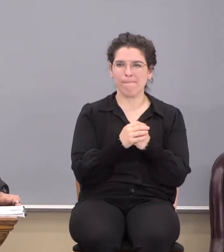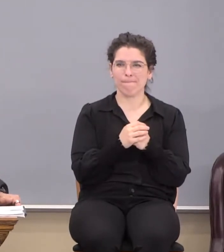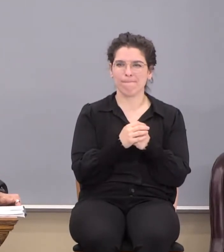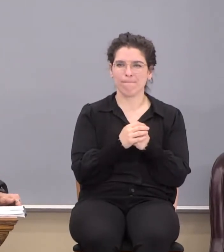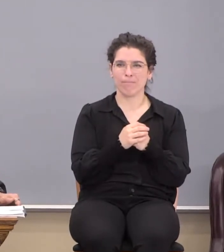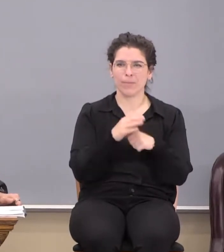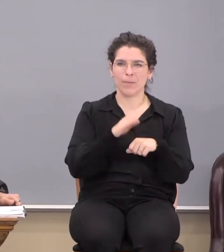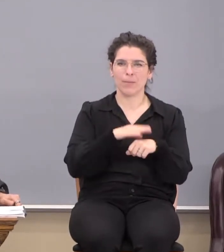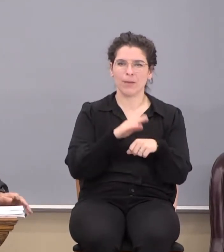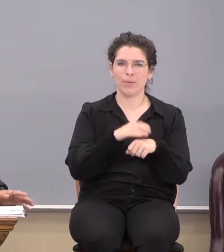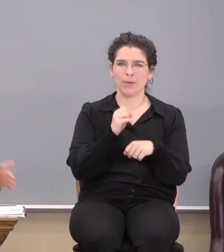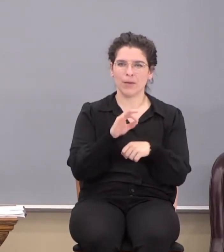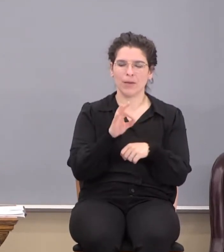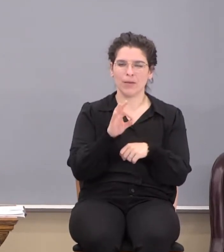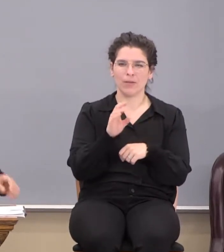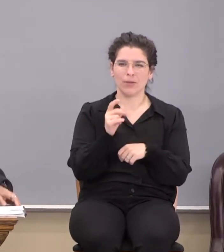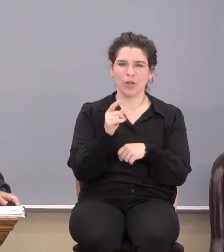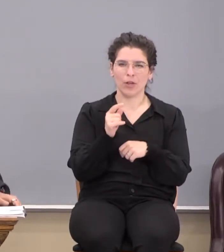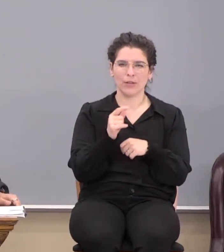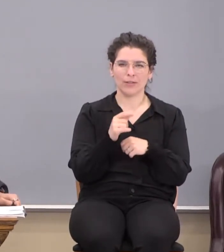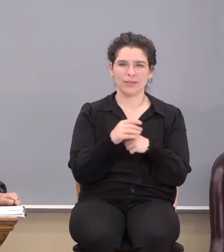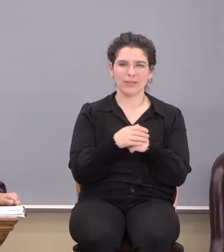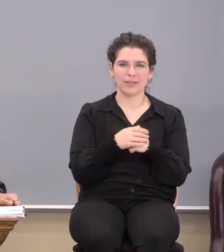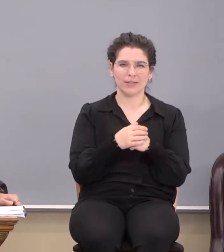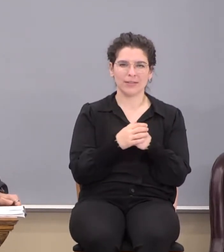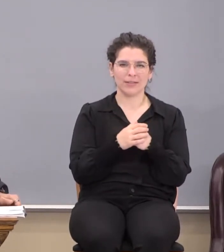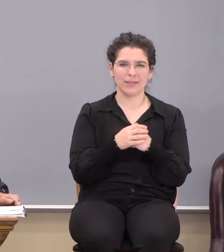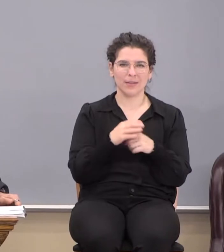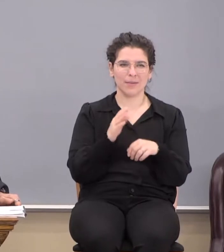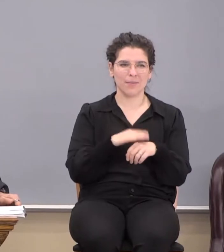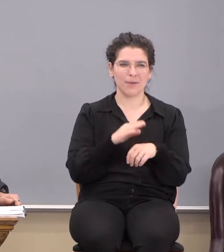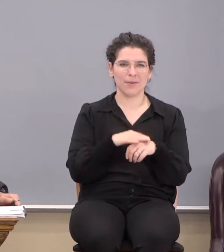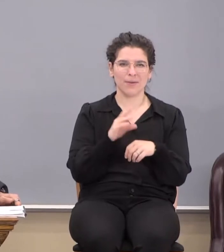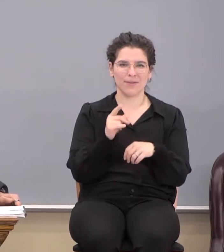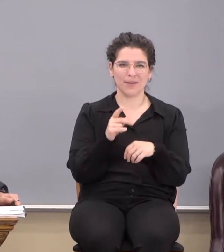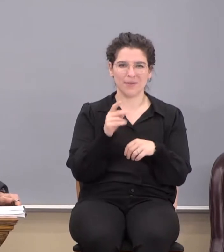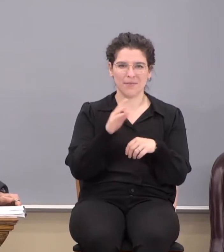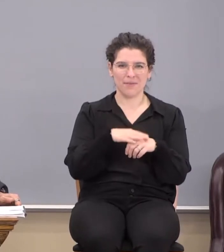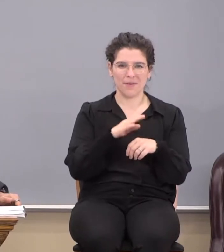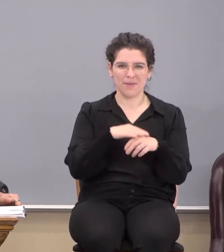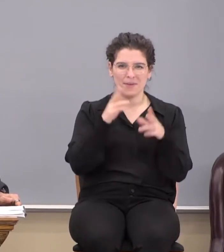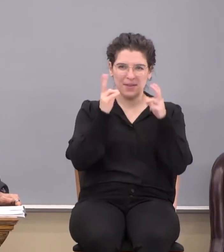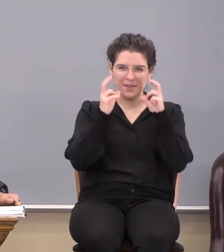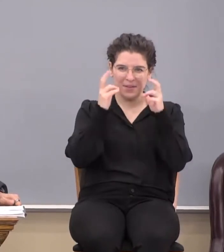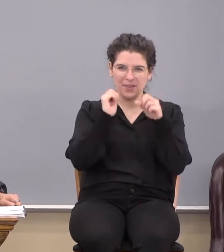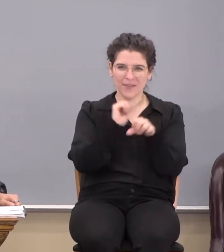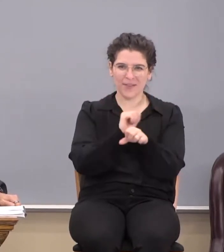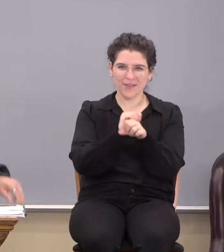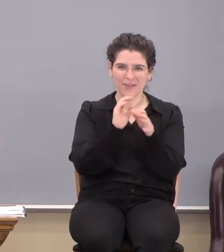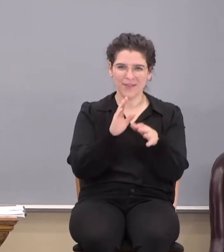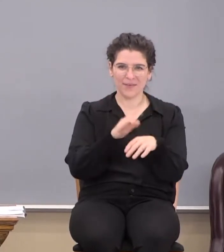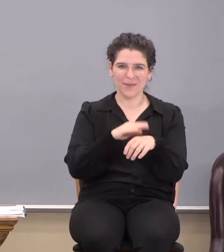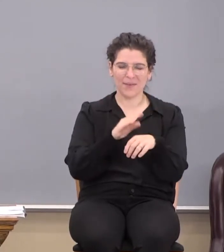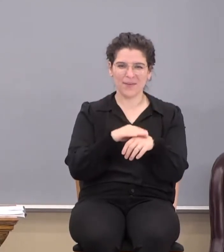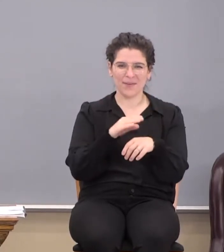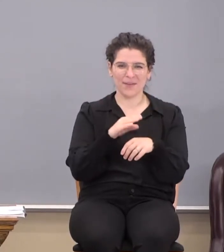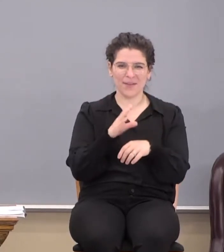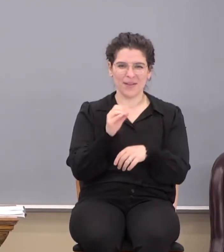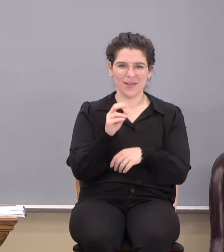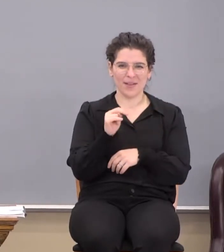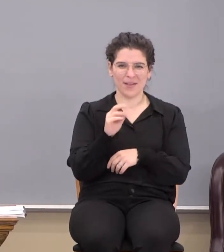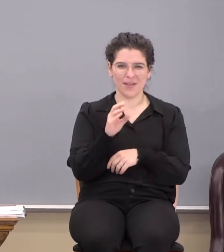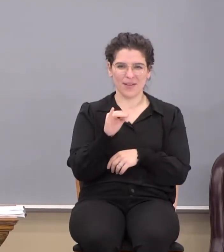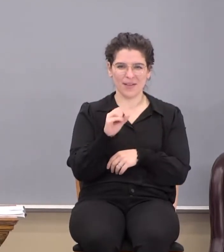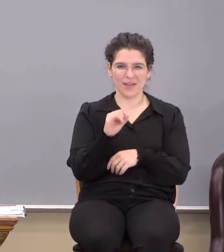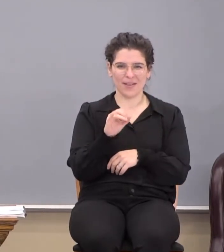Anyway, beware of dogs. Anyway, the point is, look at he says here. Beware of dogs. Beware of evil workers. Beware of the concision. You see the three